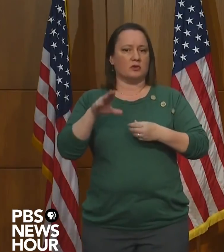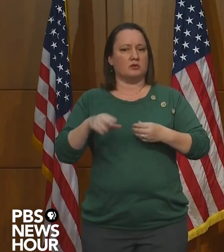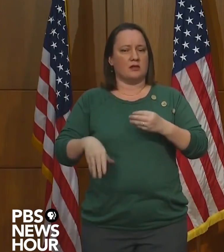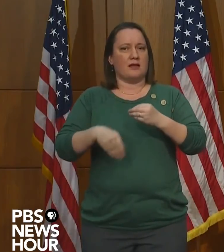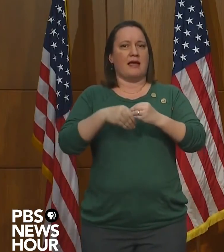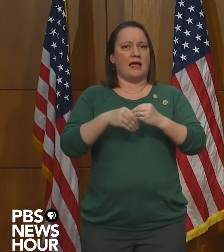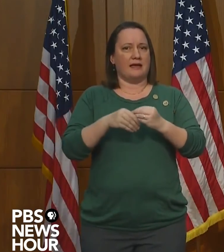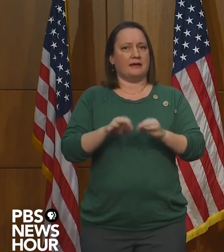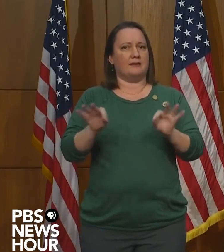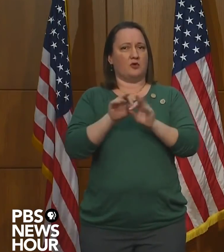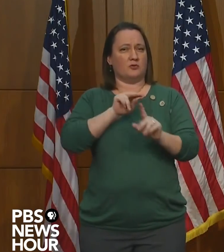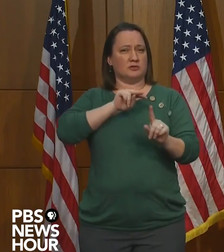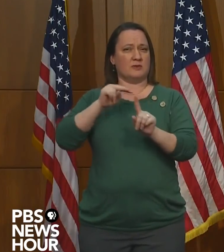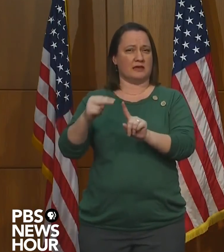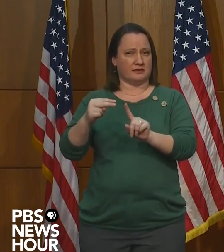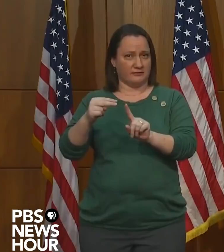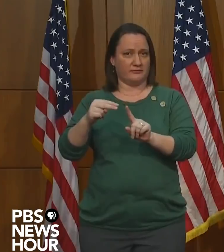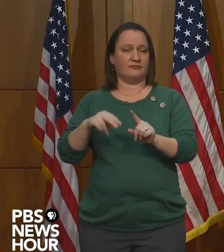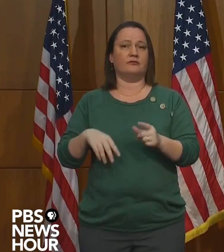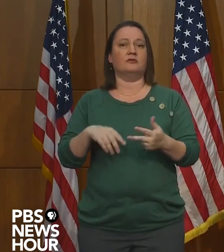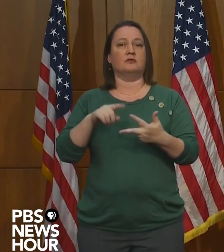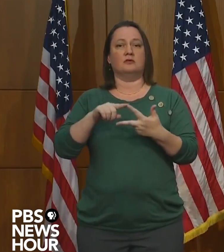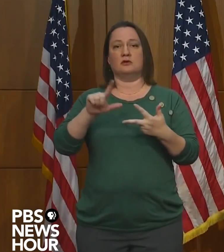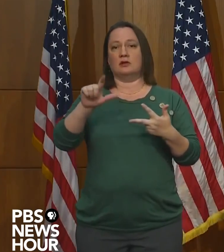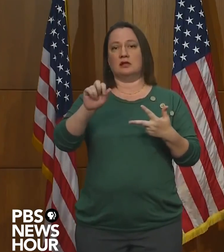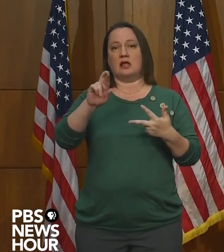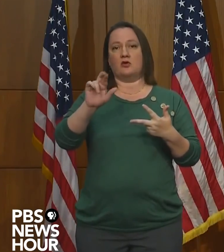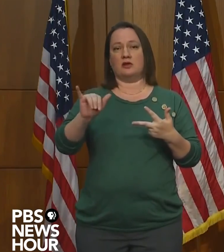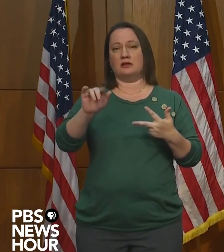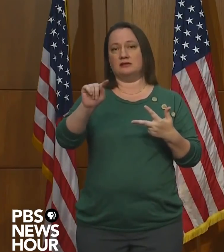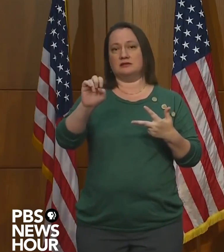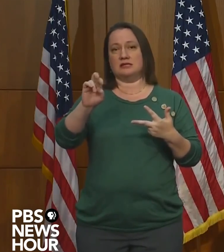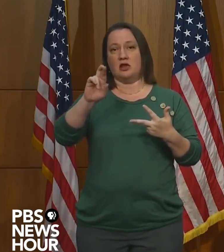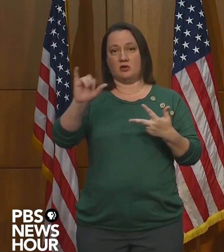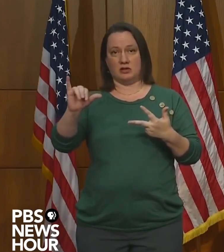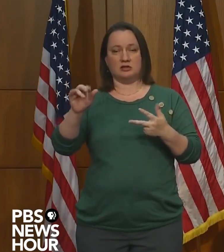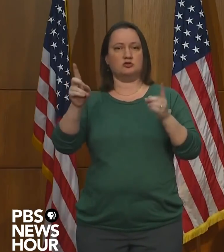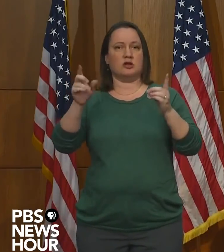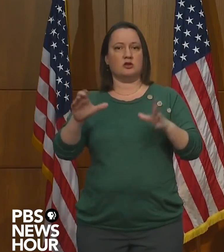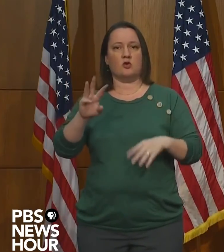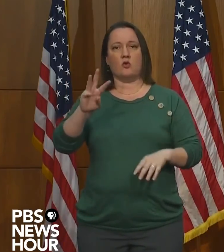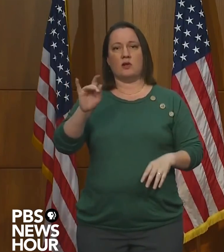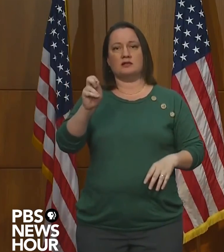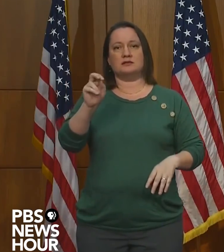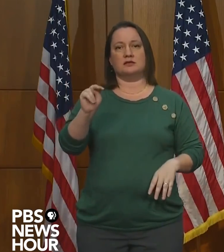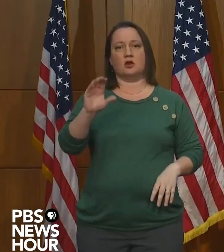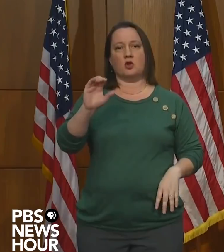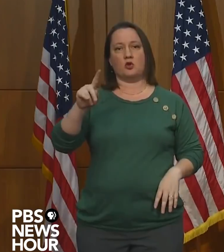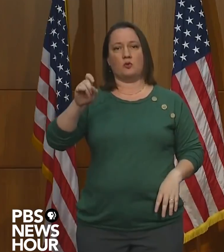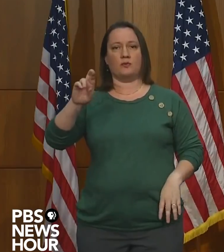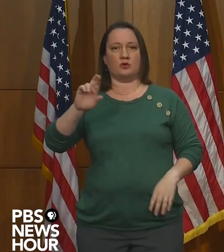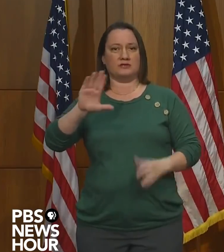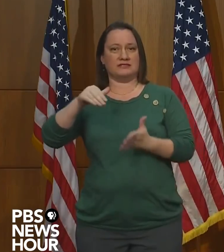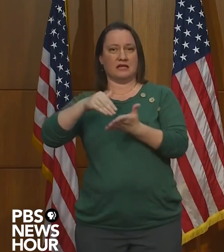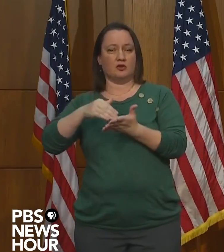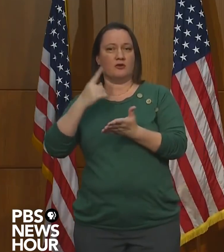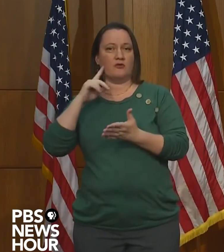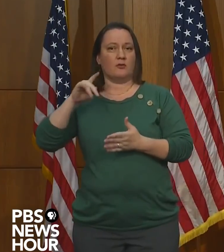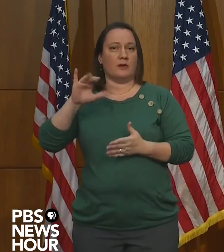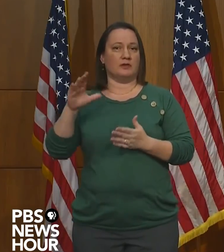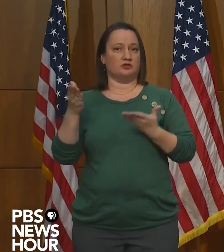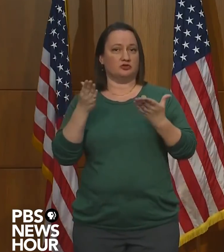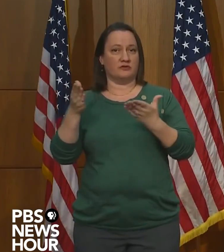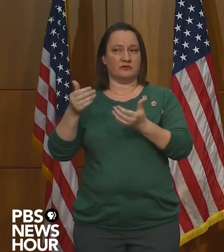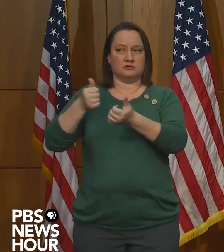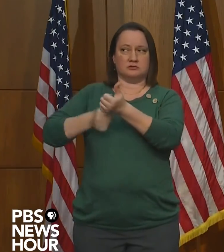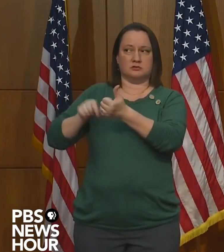I'm also appointing Larry Terry, the director of the Weldon Cooper Center for Public Service at the University